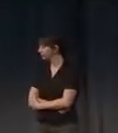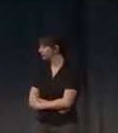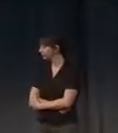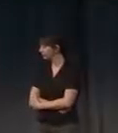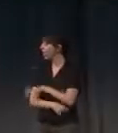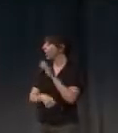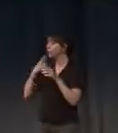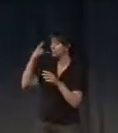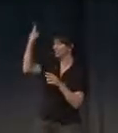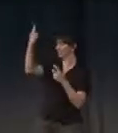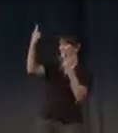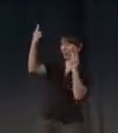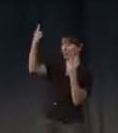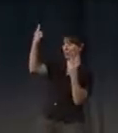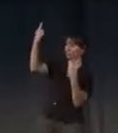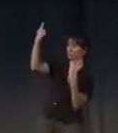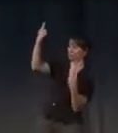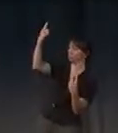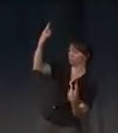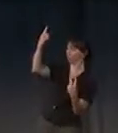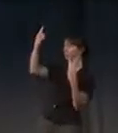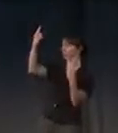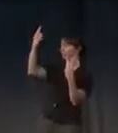Two persons are heavier than one person, no?